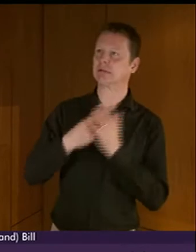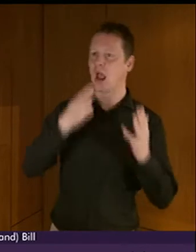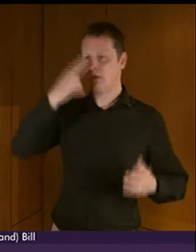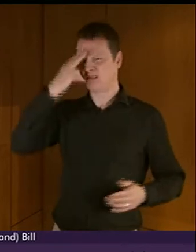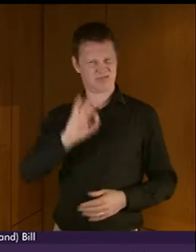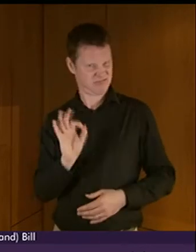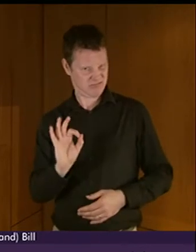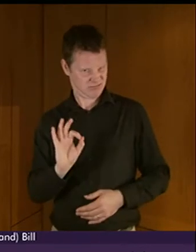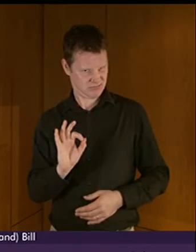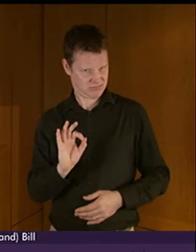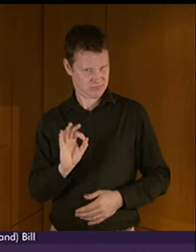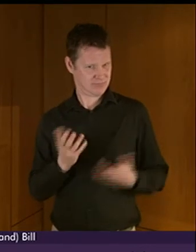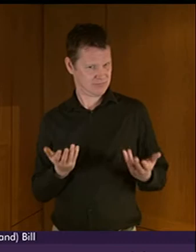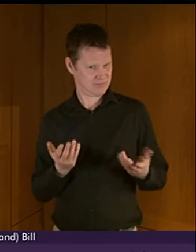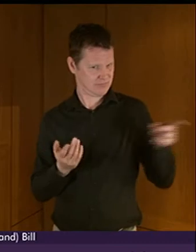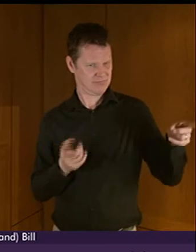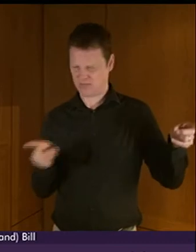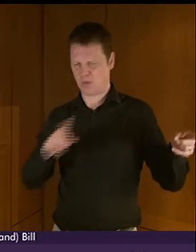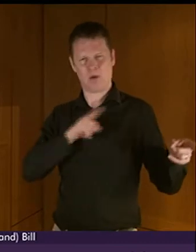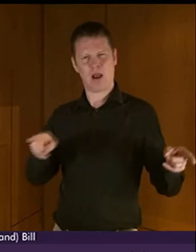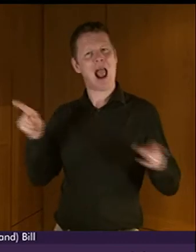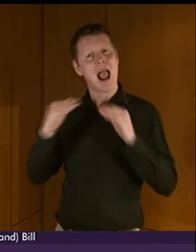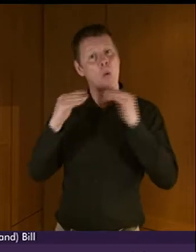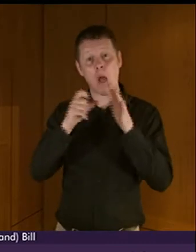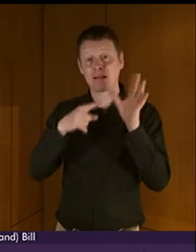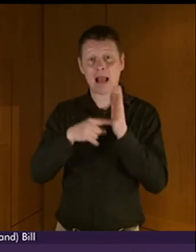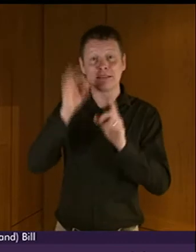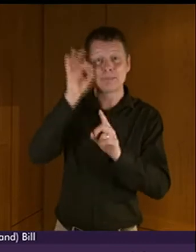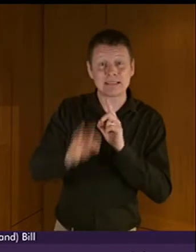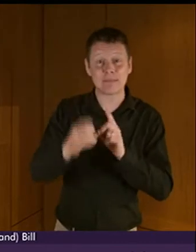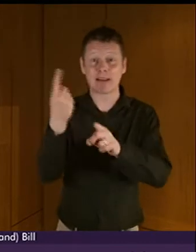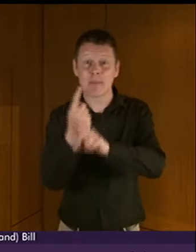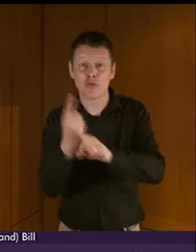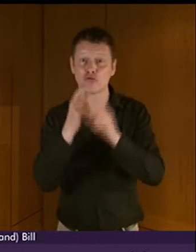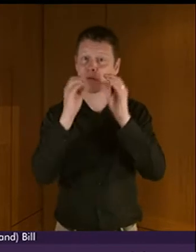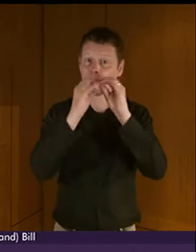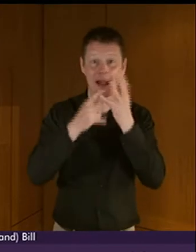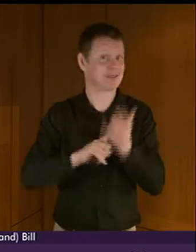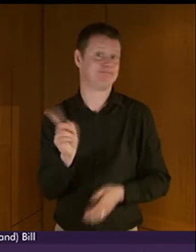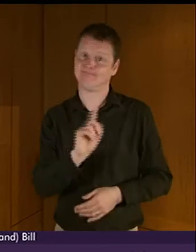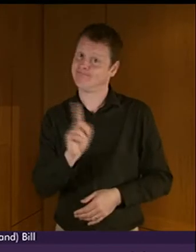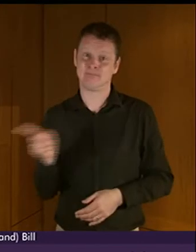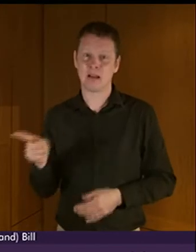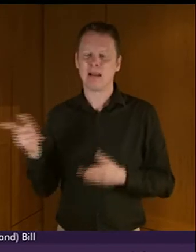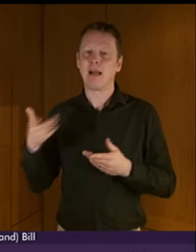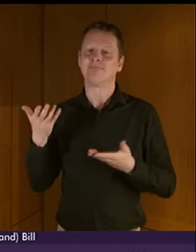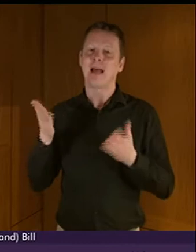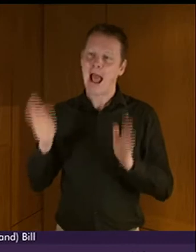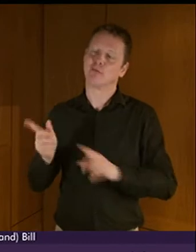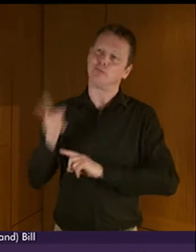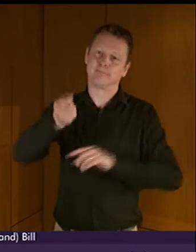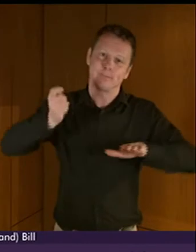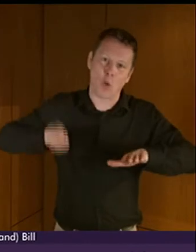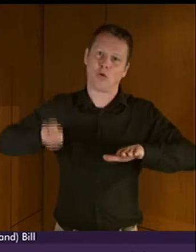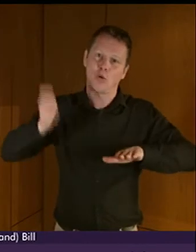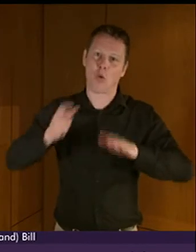2010 does not make specific reference to BSL and is therefore the subject of case law. They